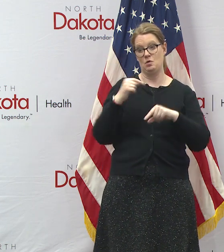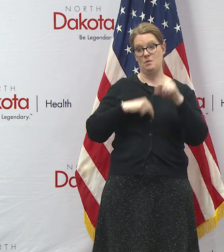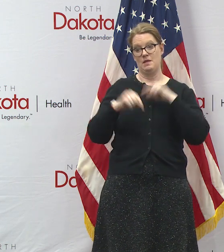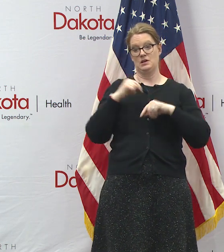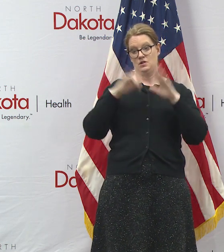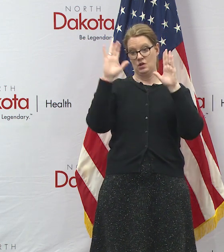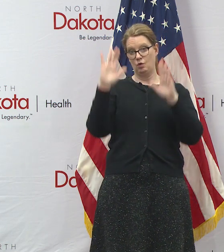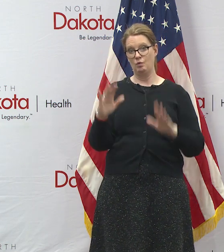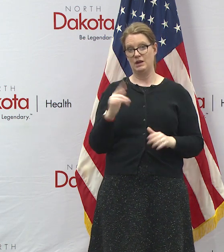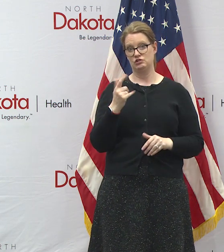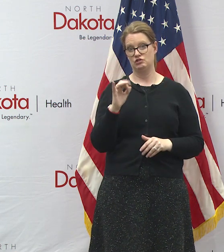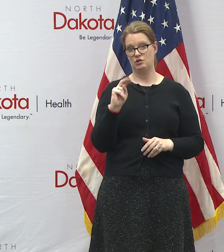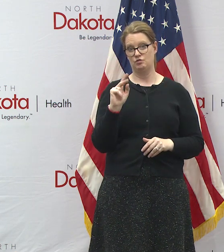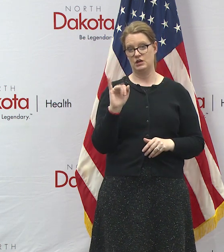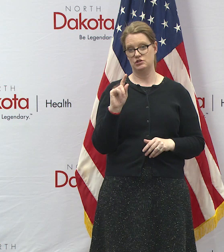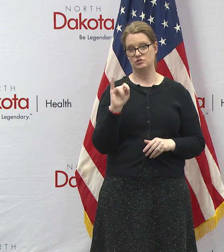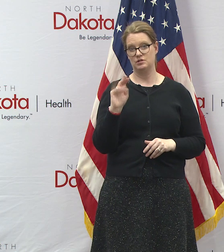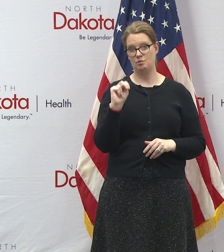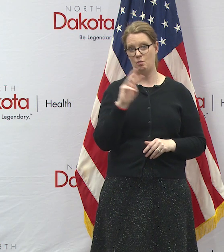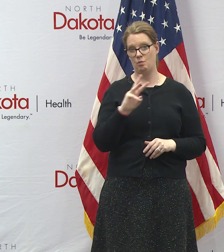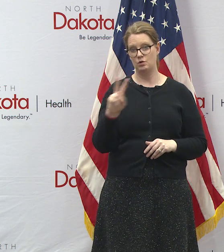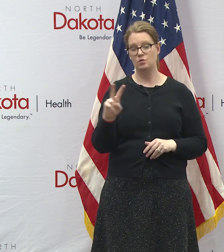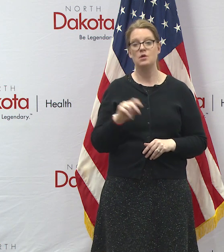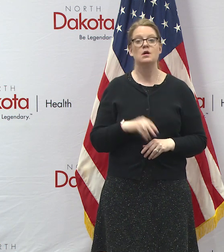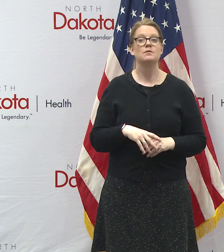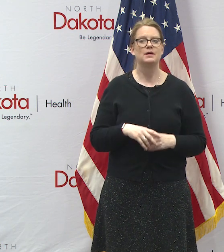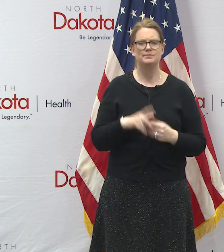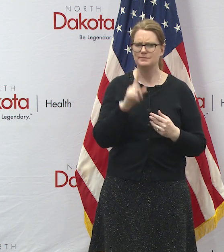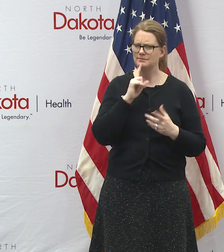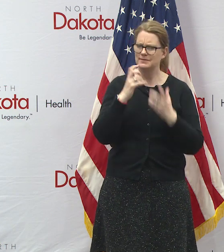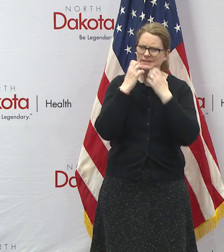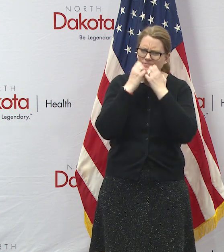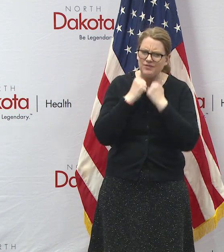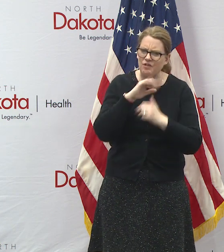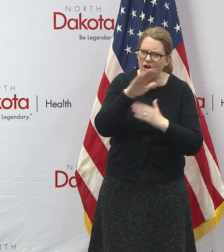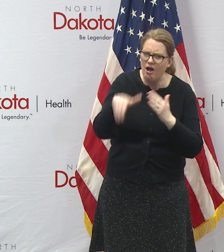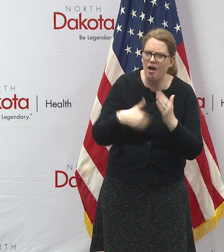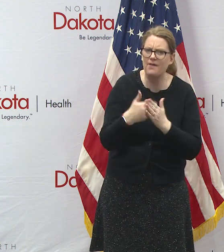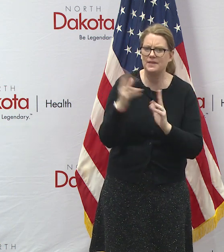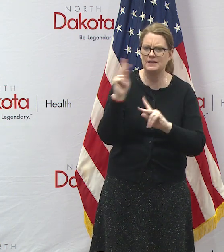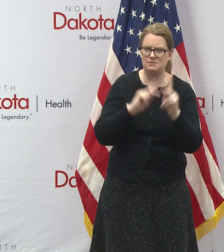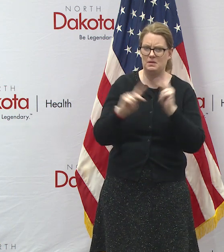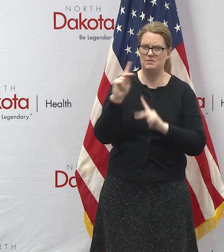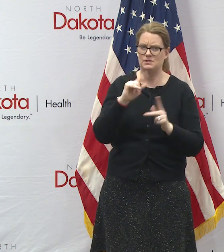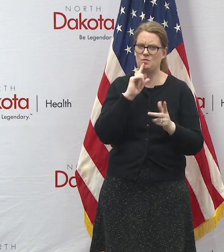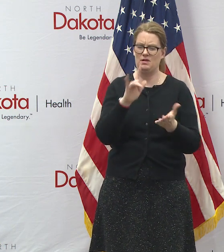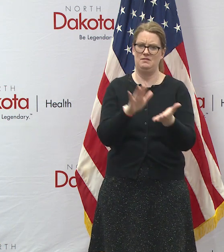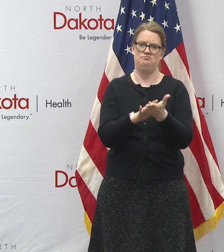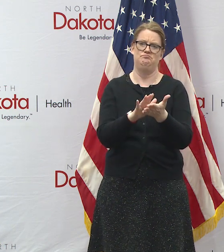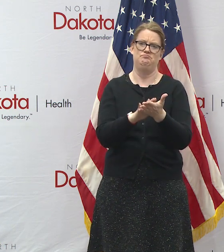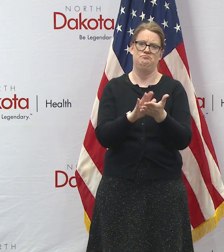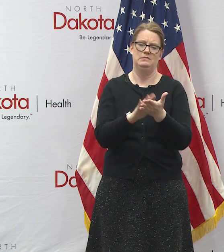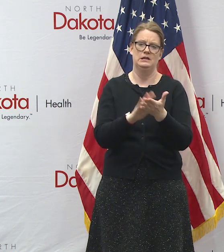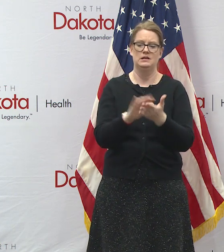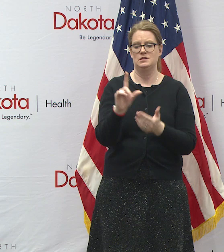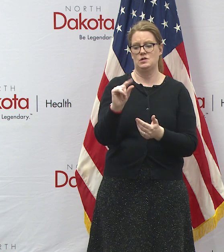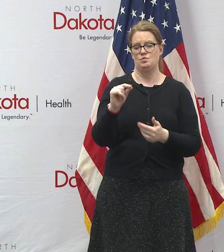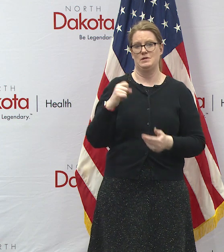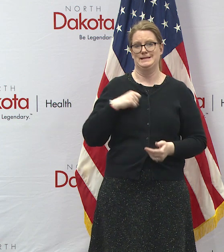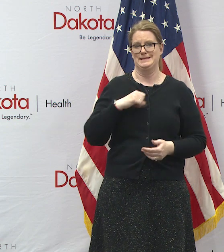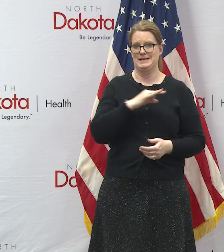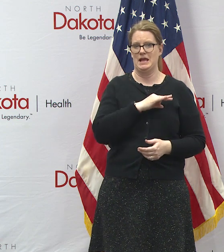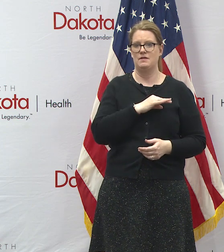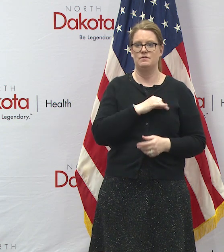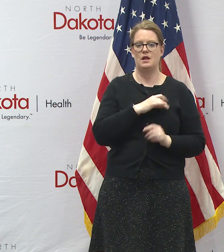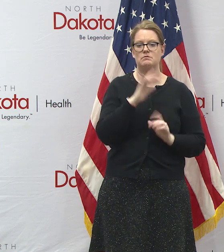generation but we want to make sure that we're caring for all these individuals so this is a shout out to the uh the 20 staff members